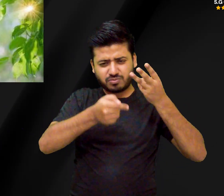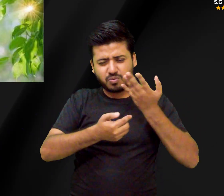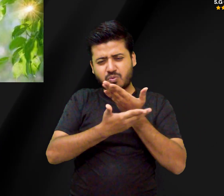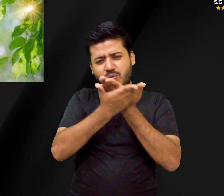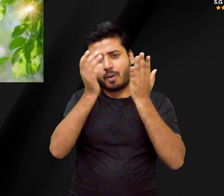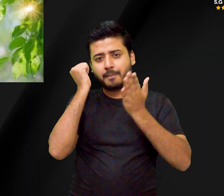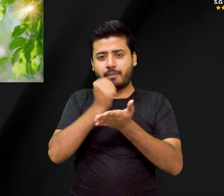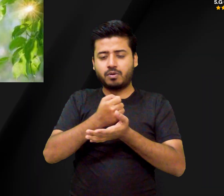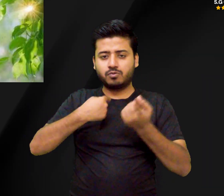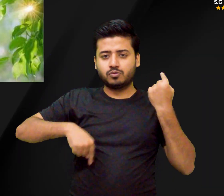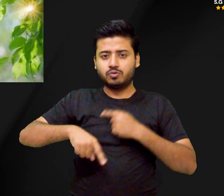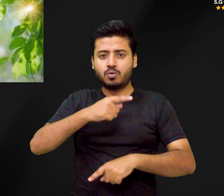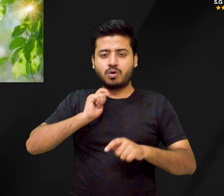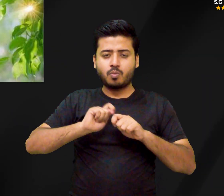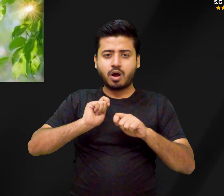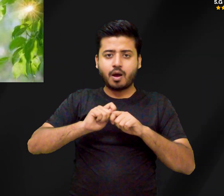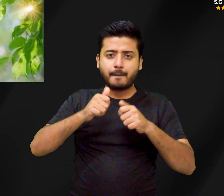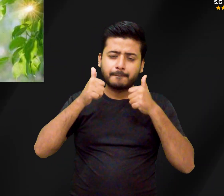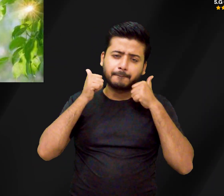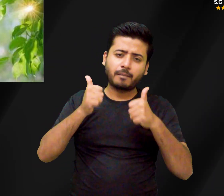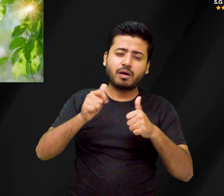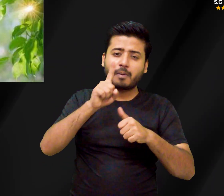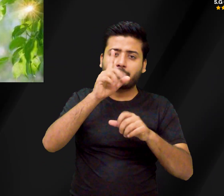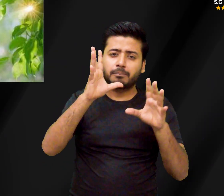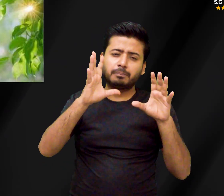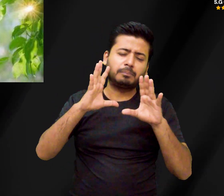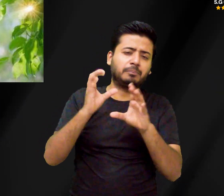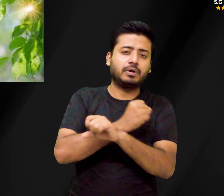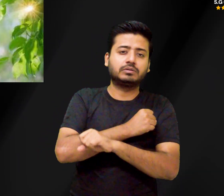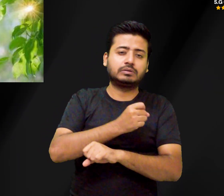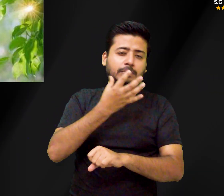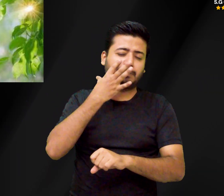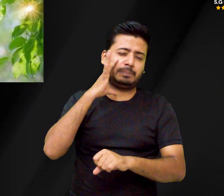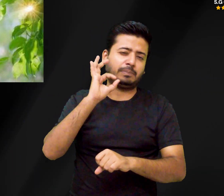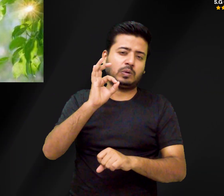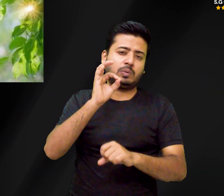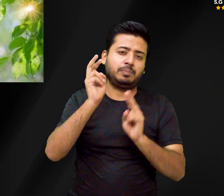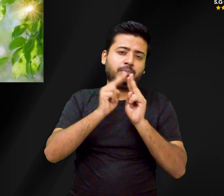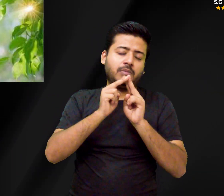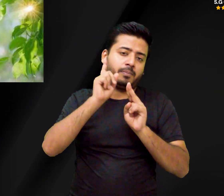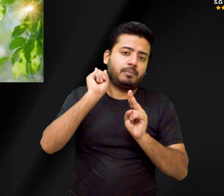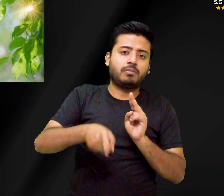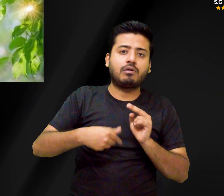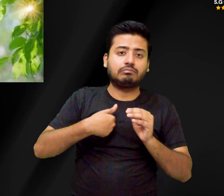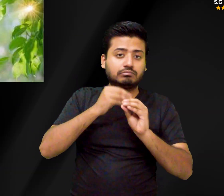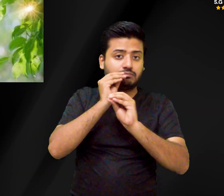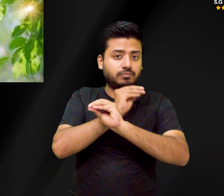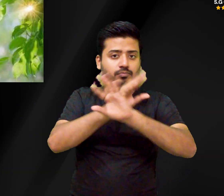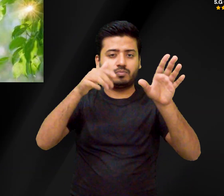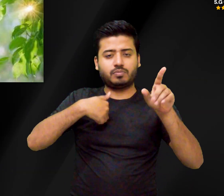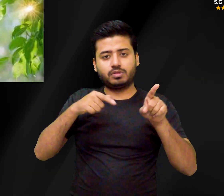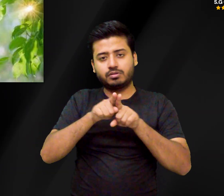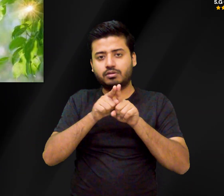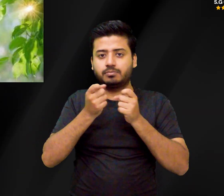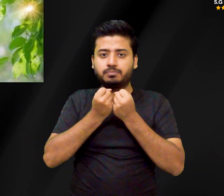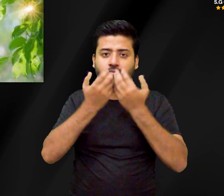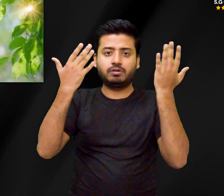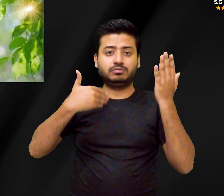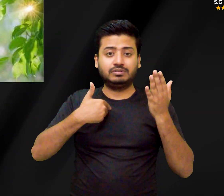allows the intestines to absorb calcium from food and helps the kidneys retain it.Enhances bone mineralization. By managing calcium